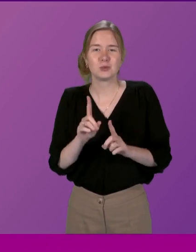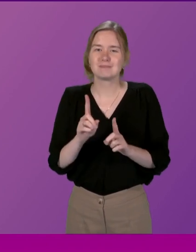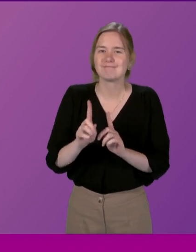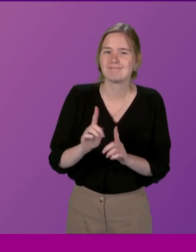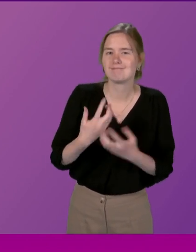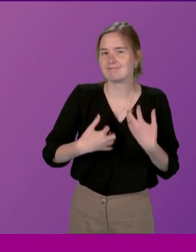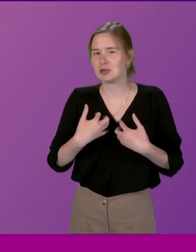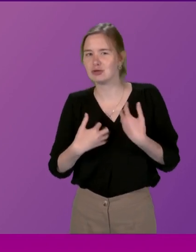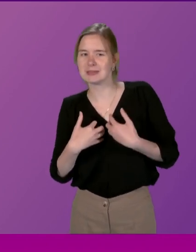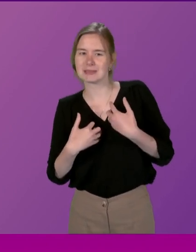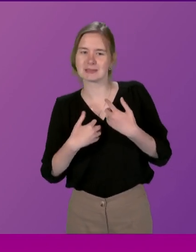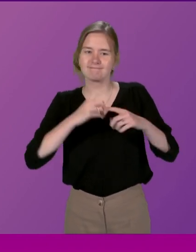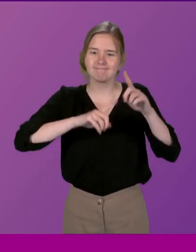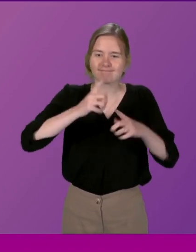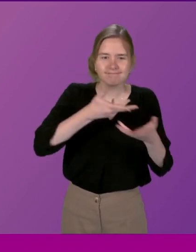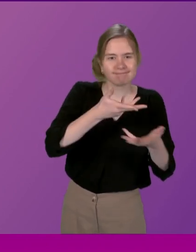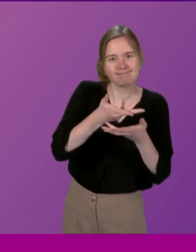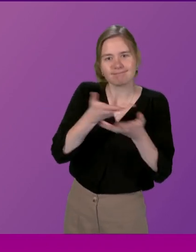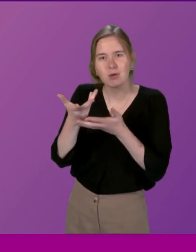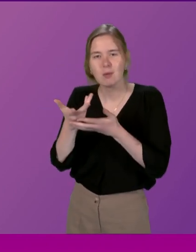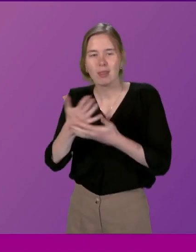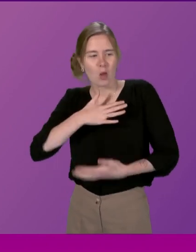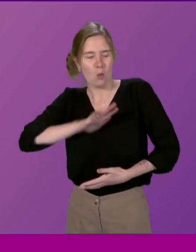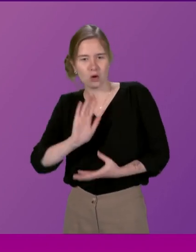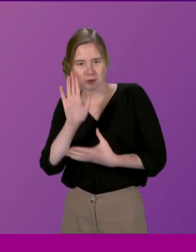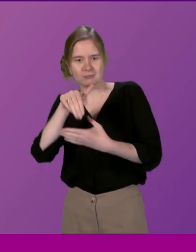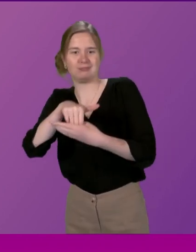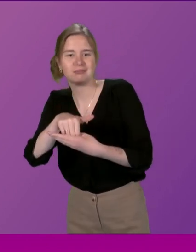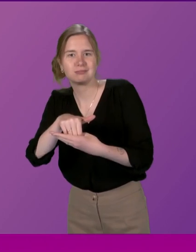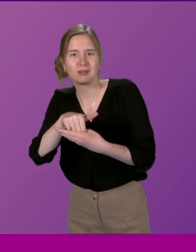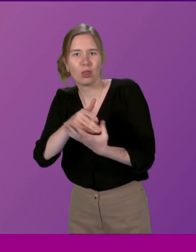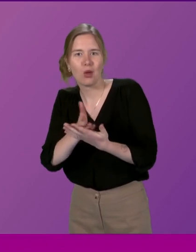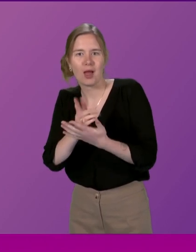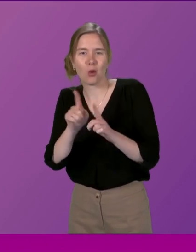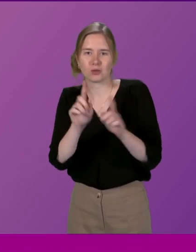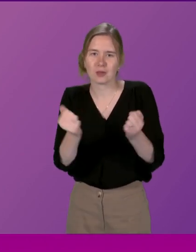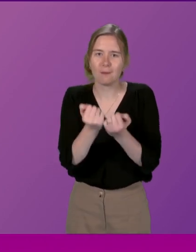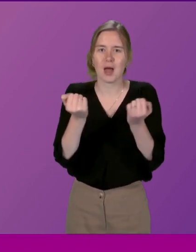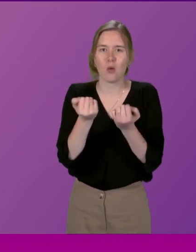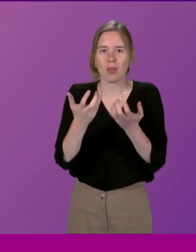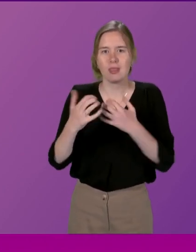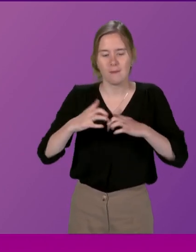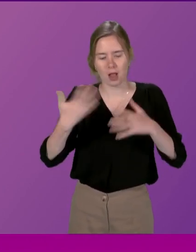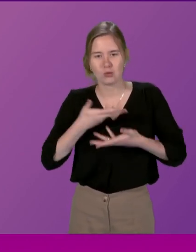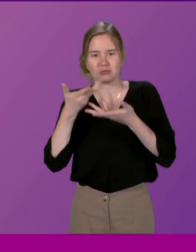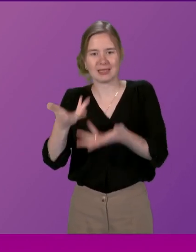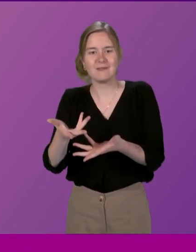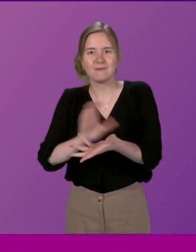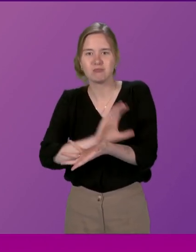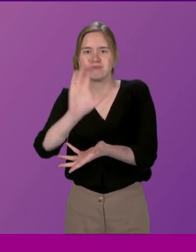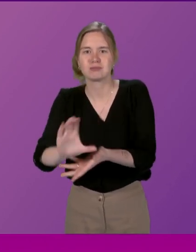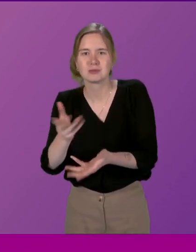interesting dichotomy between the desire to participate and the power that the Parliament wants to give citizens to